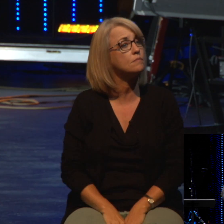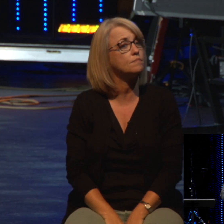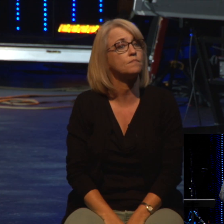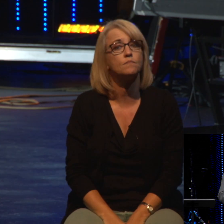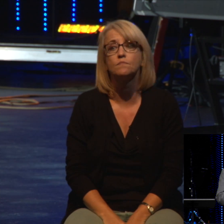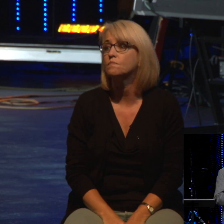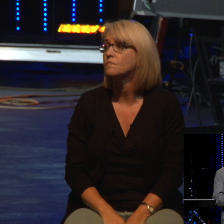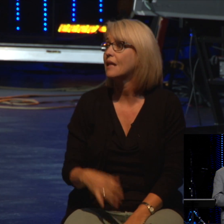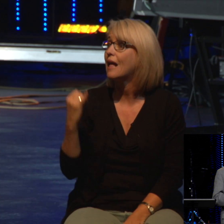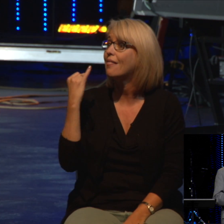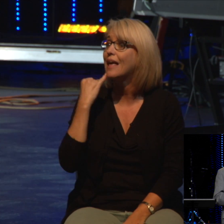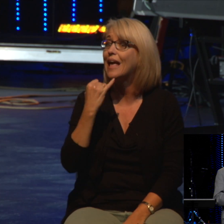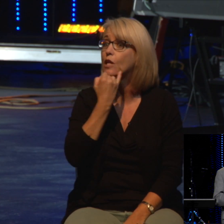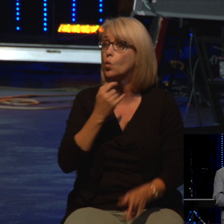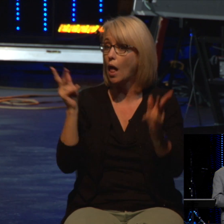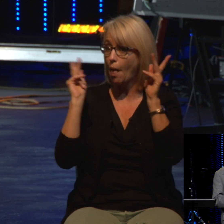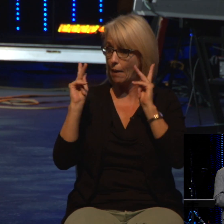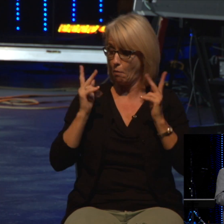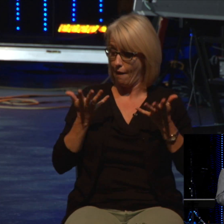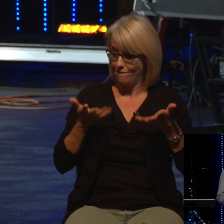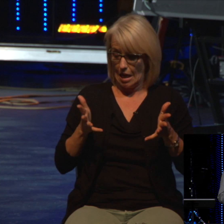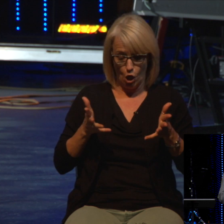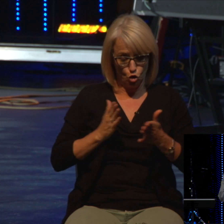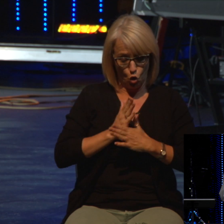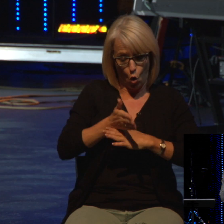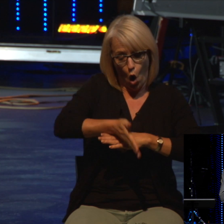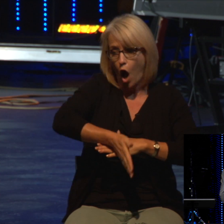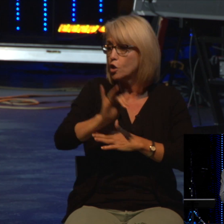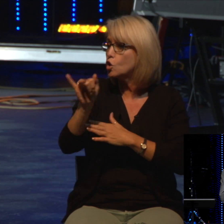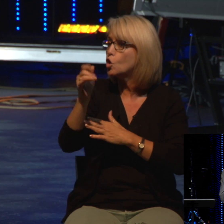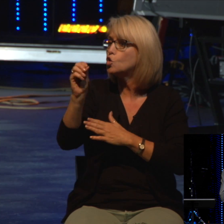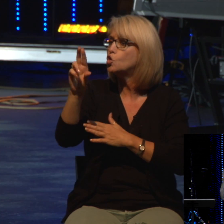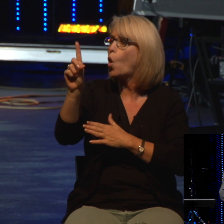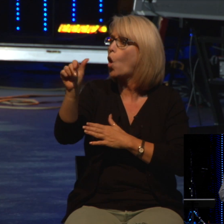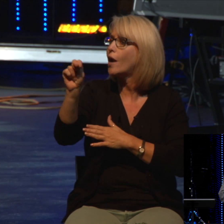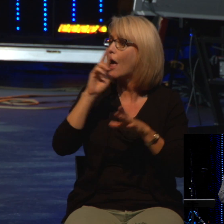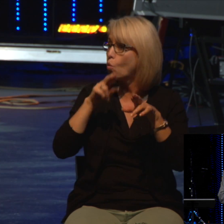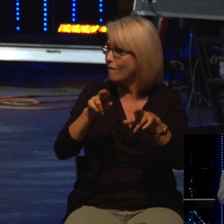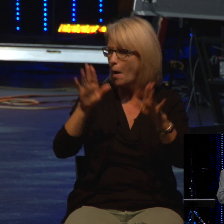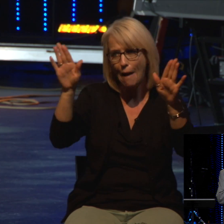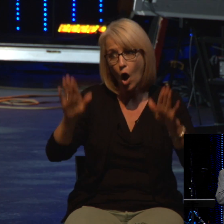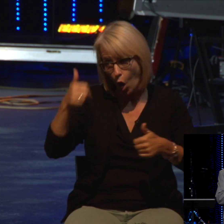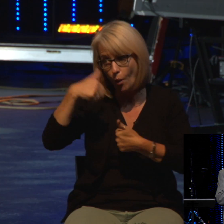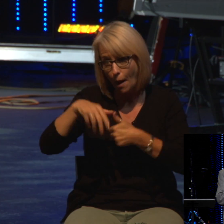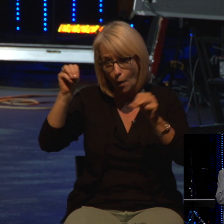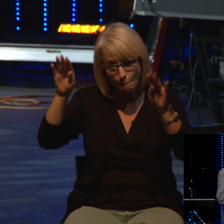The Israelites crossed the Jordan River in a miraculous way. They conquered the city of Jericho in a